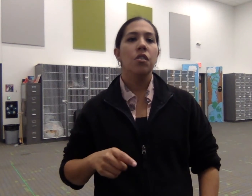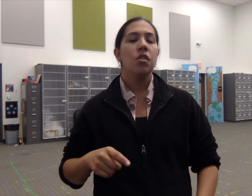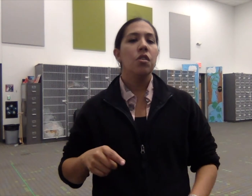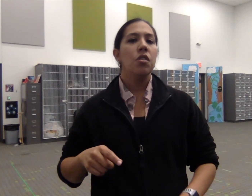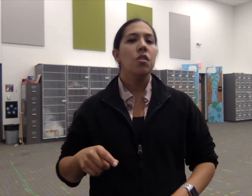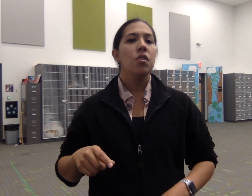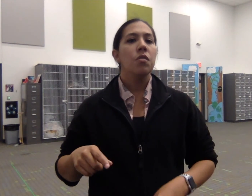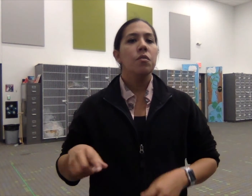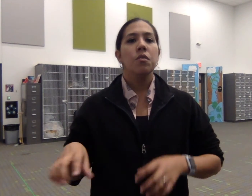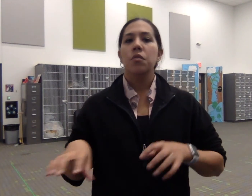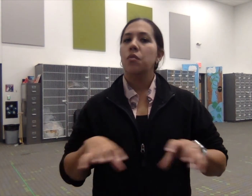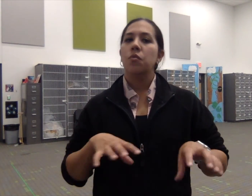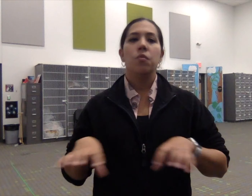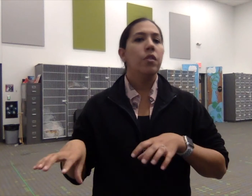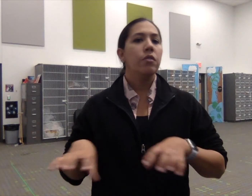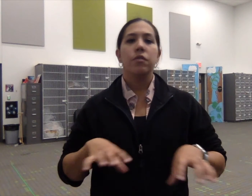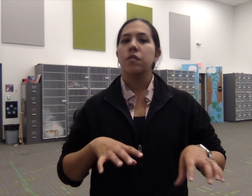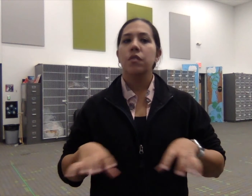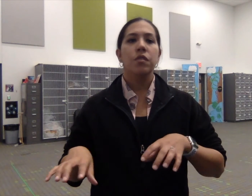she won't do